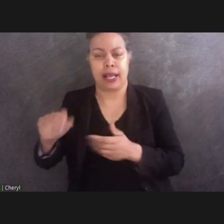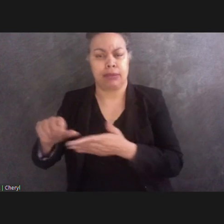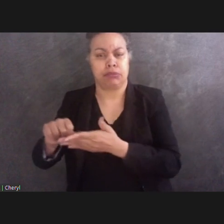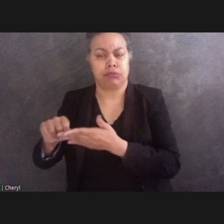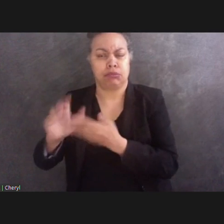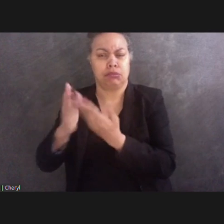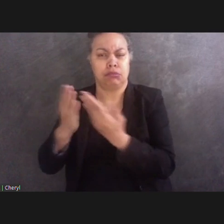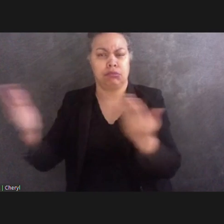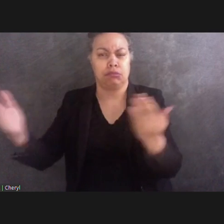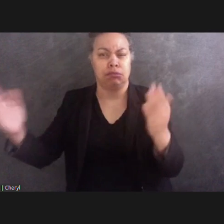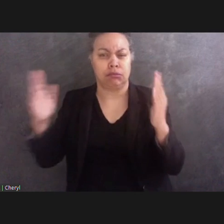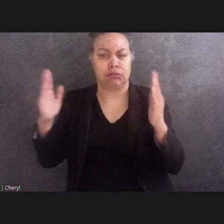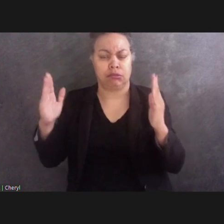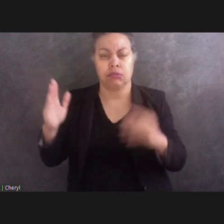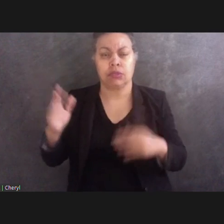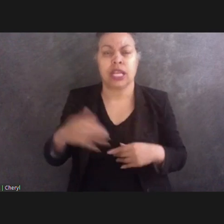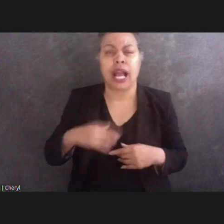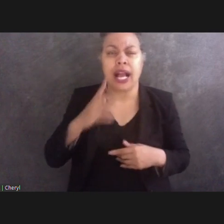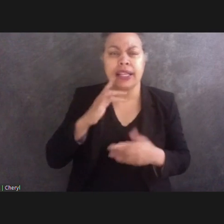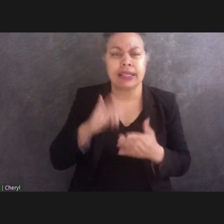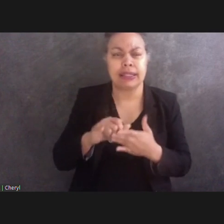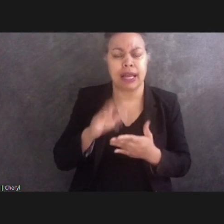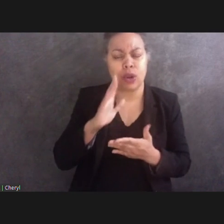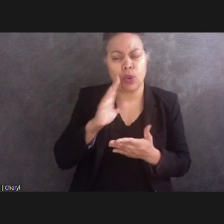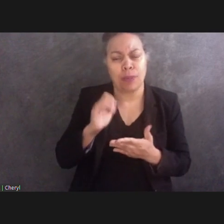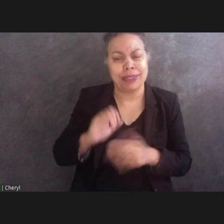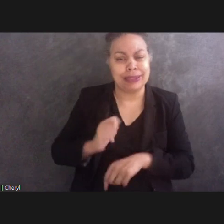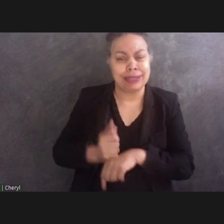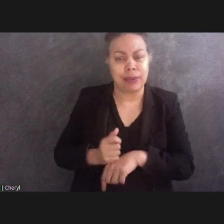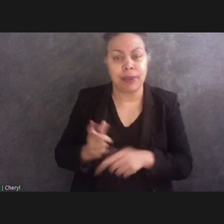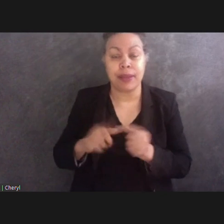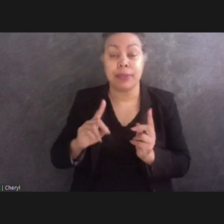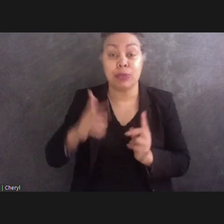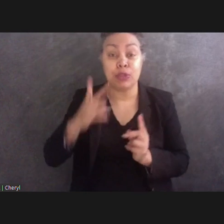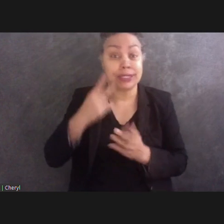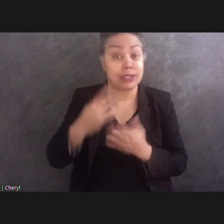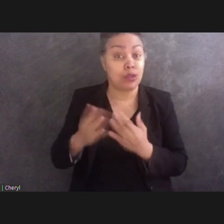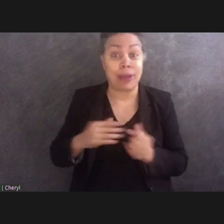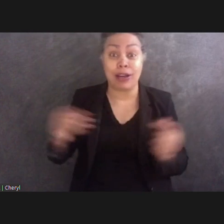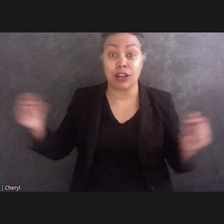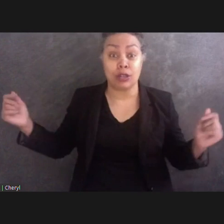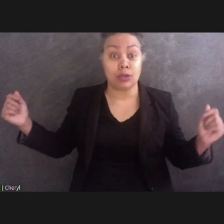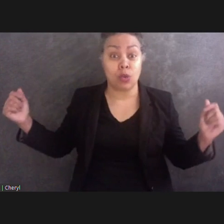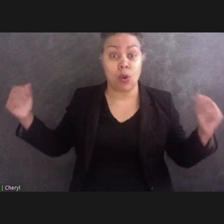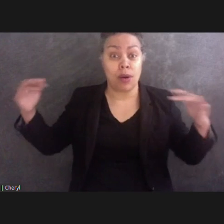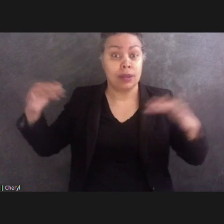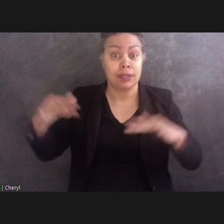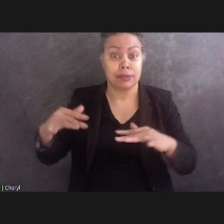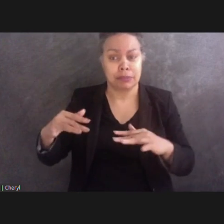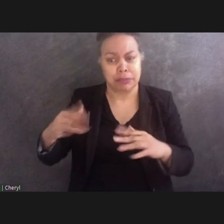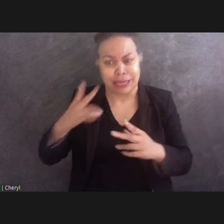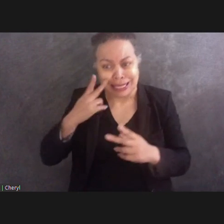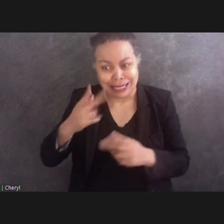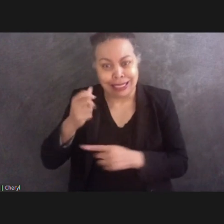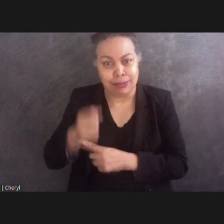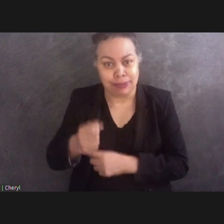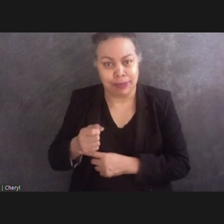from either side of the wheelchair statue. I also recommend the creation of other panels more accurately